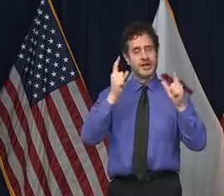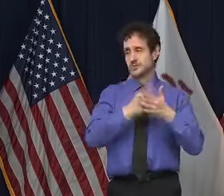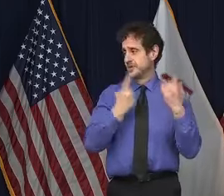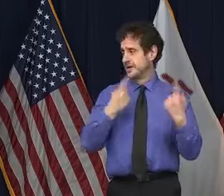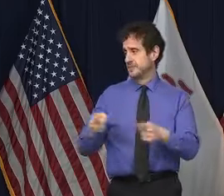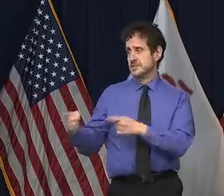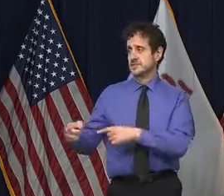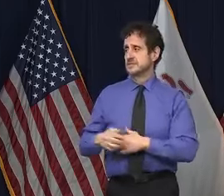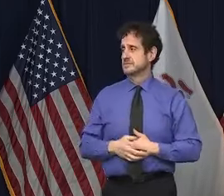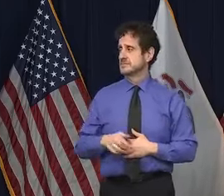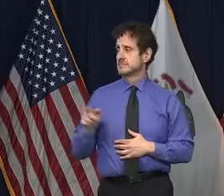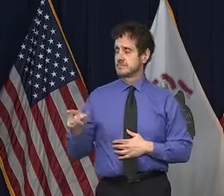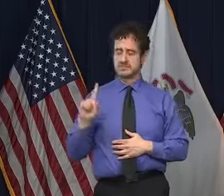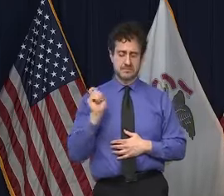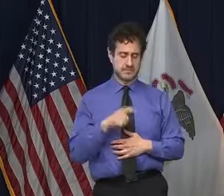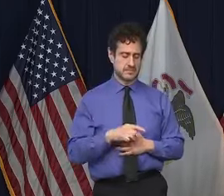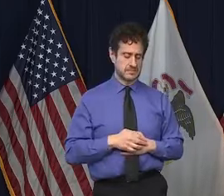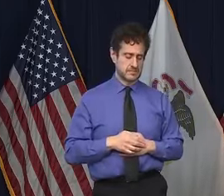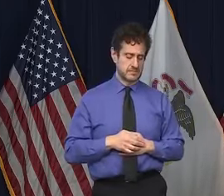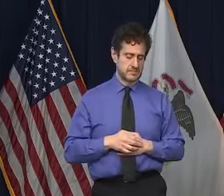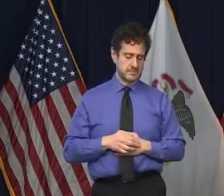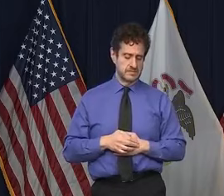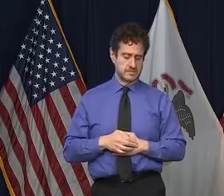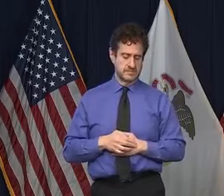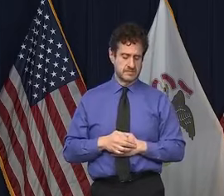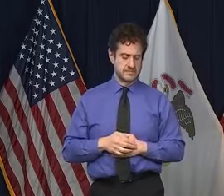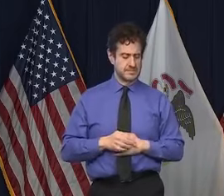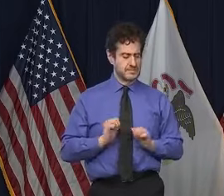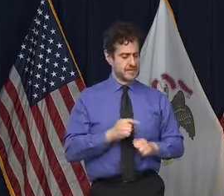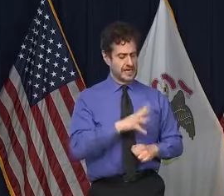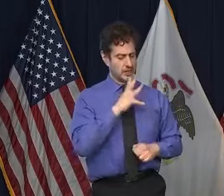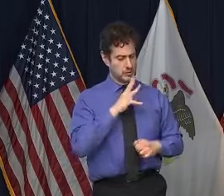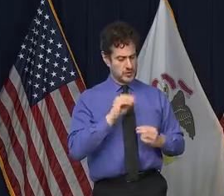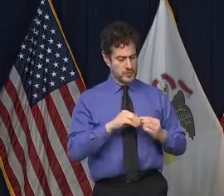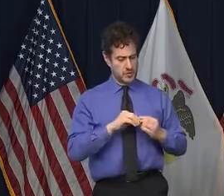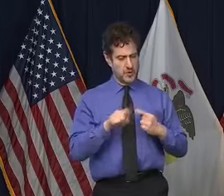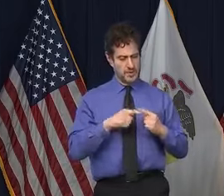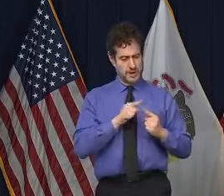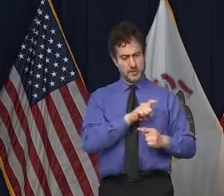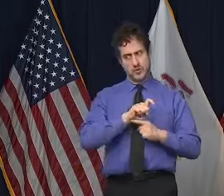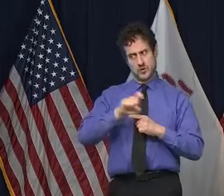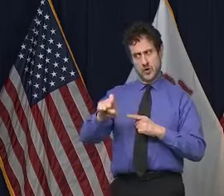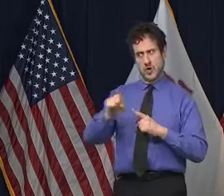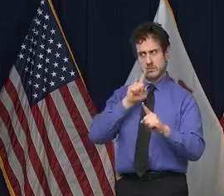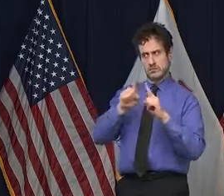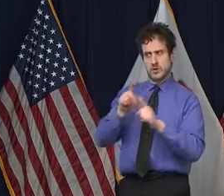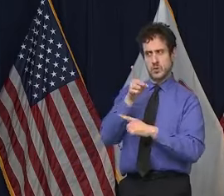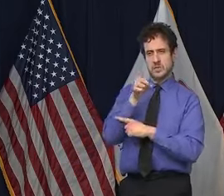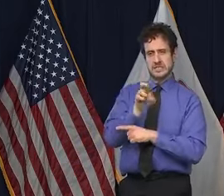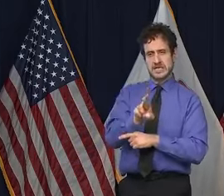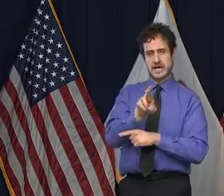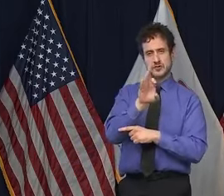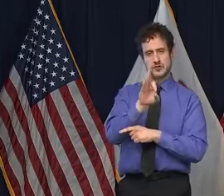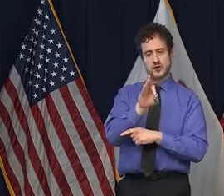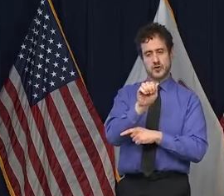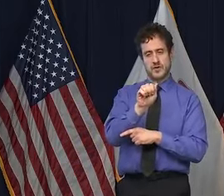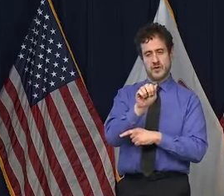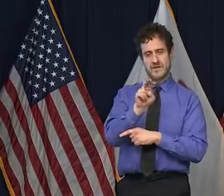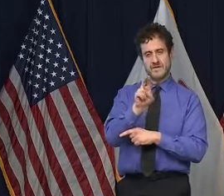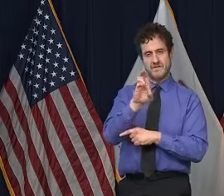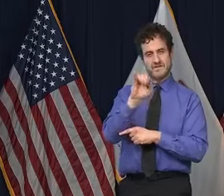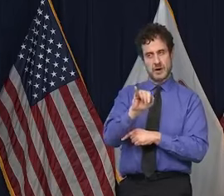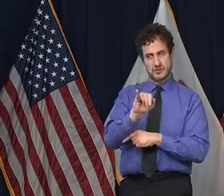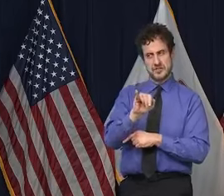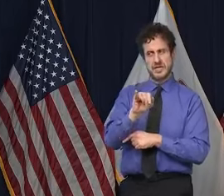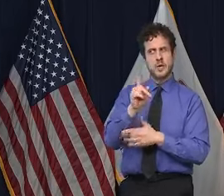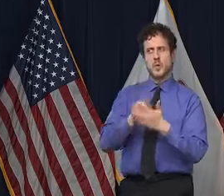Shrutia Bloomberg is wondering if you can tell us more about your call with Dr. Fauci and what he said about Illinois and any